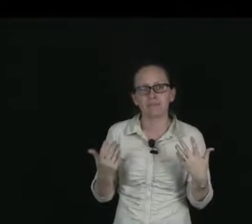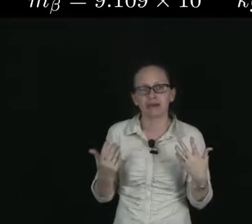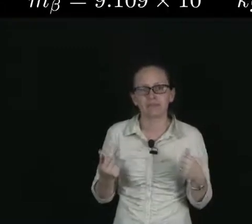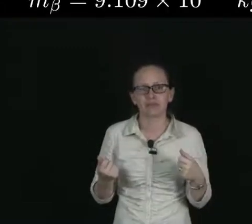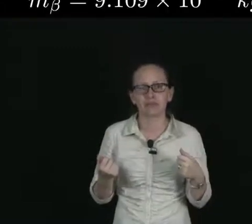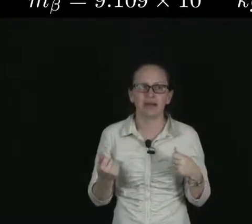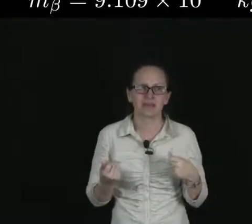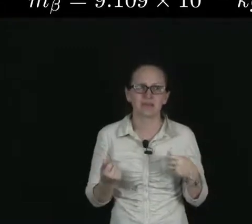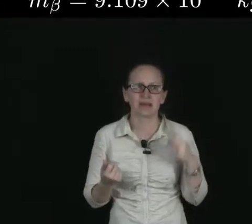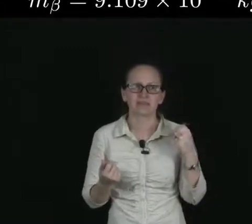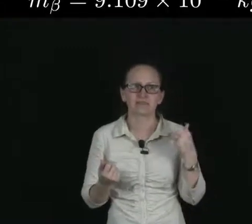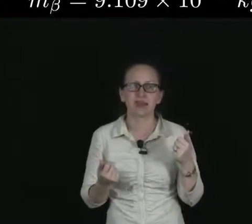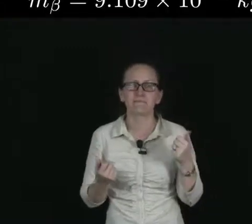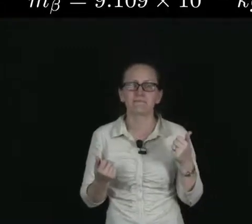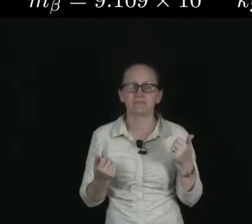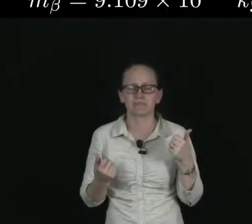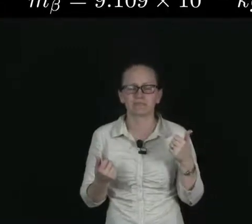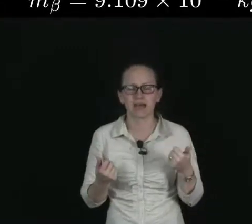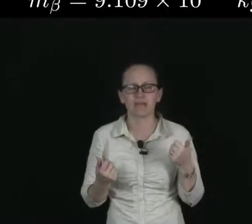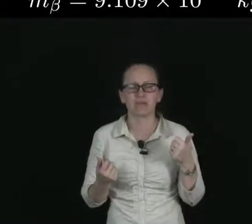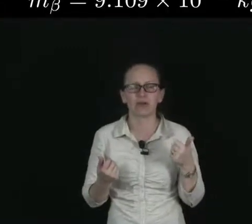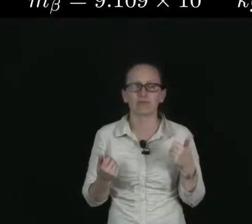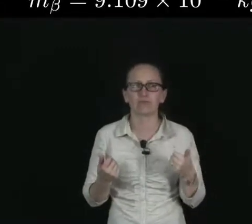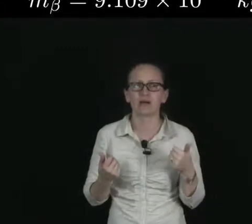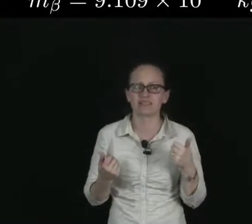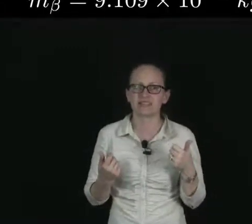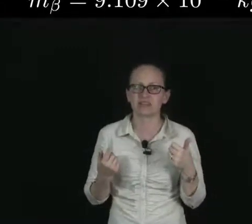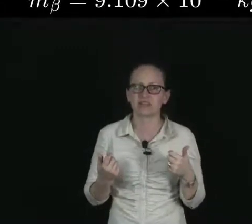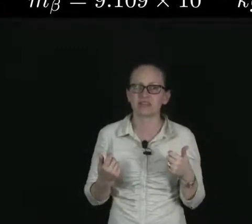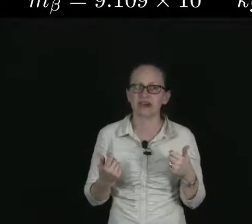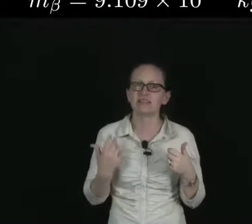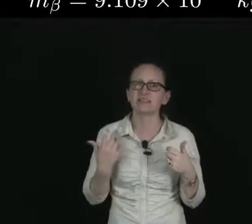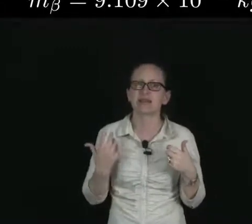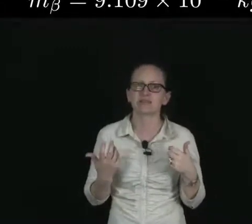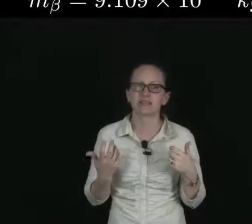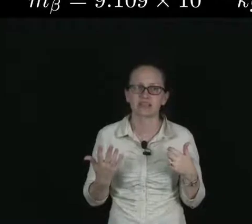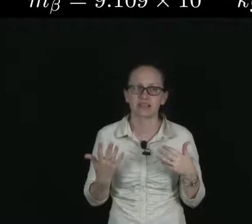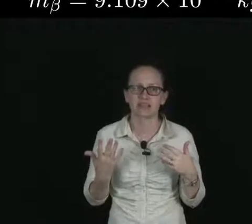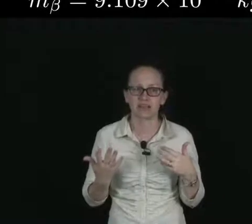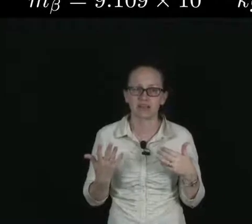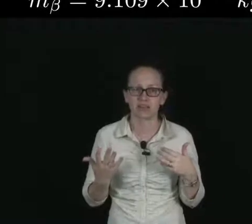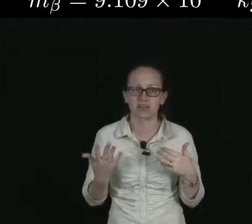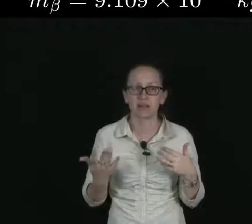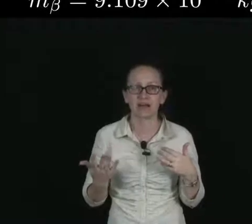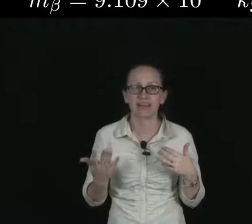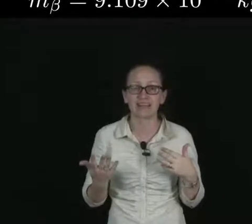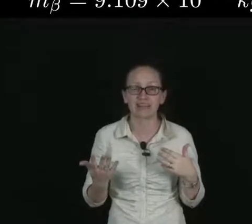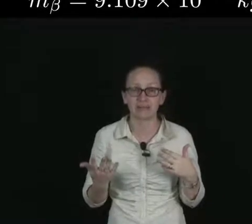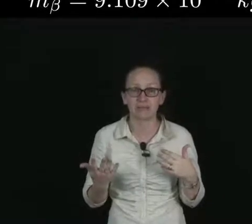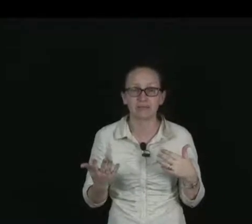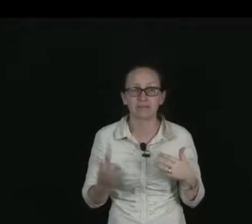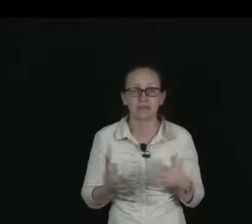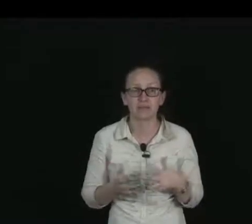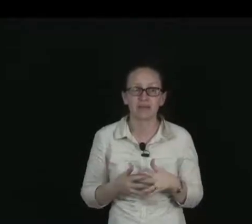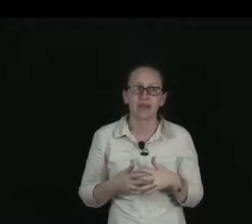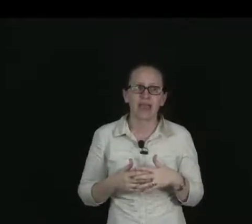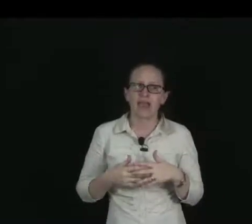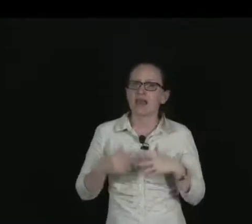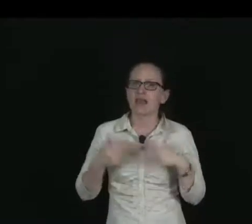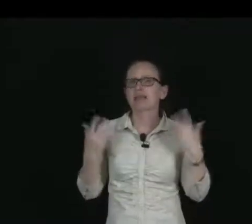particle has a mass of 9.109 times 10 to the minus 31 kilograms. And